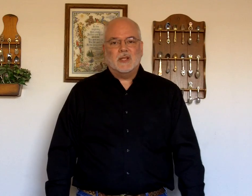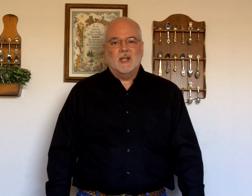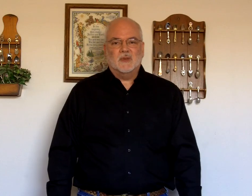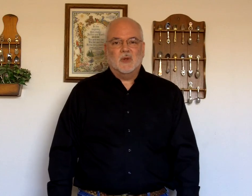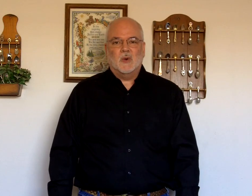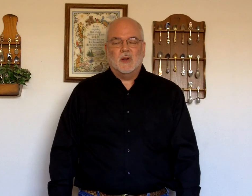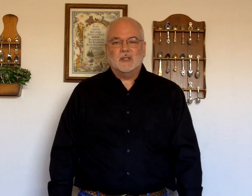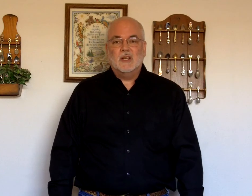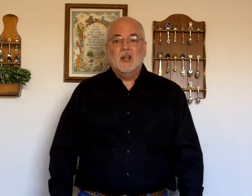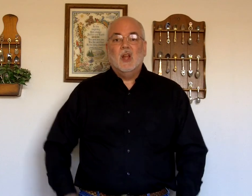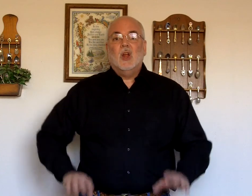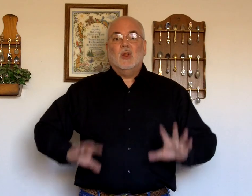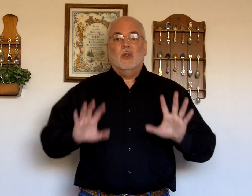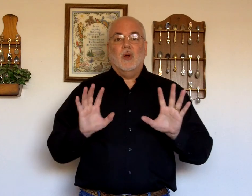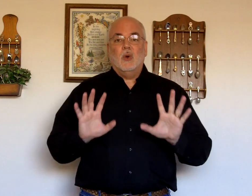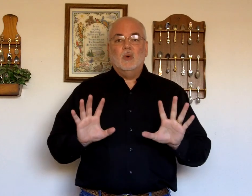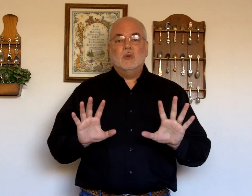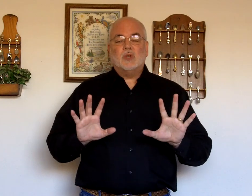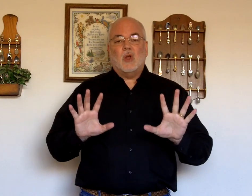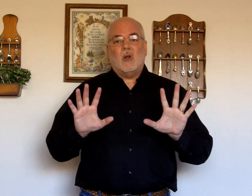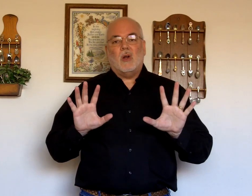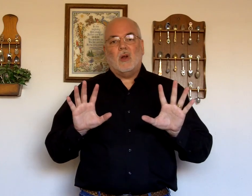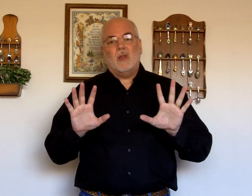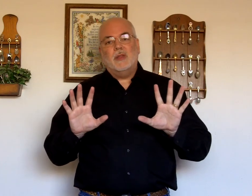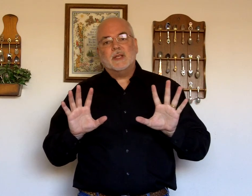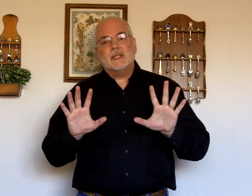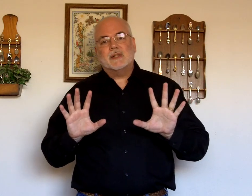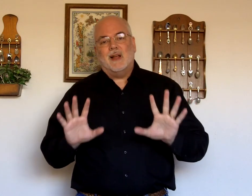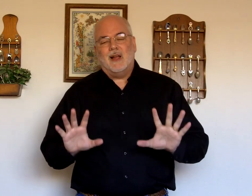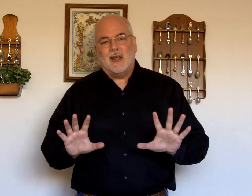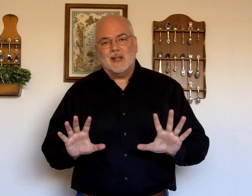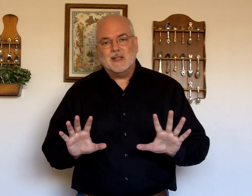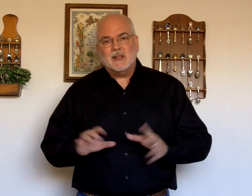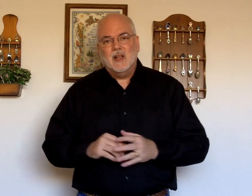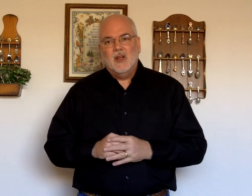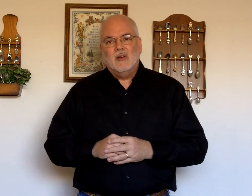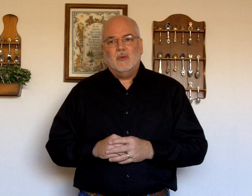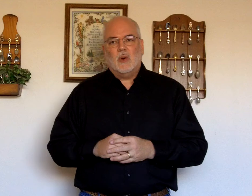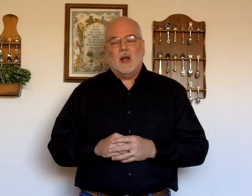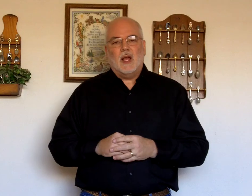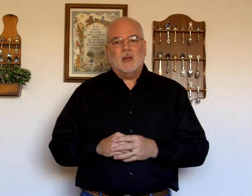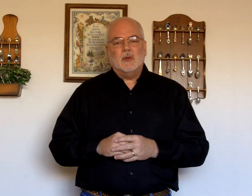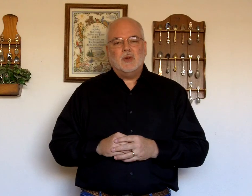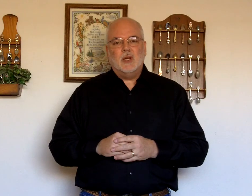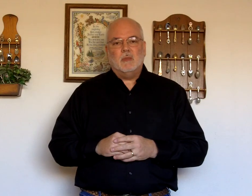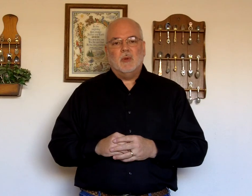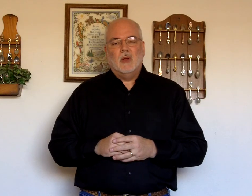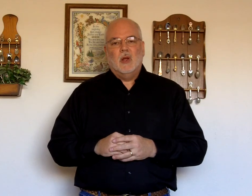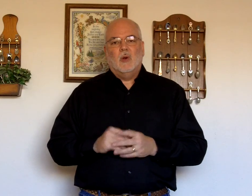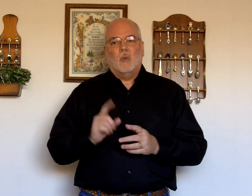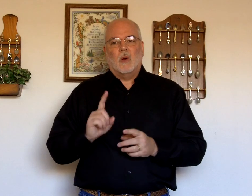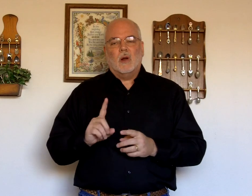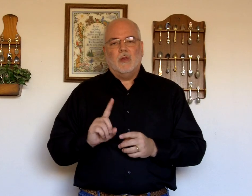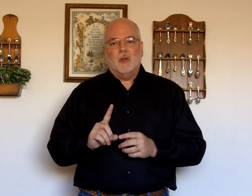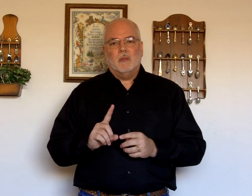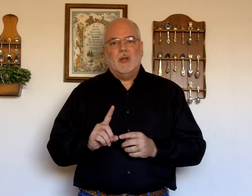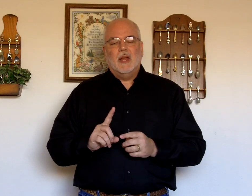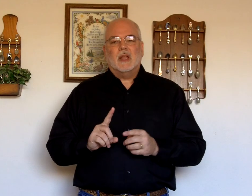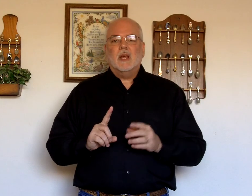signs for the chorus. Those. Are. The signs. For. I am a sheep. Work on them. Get